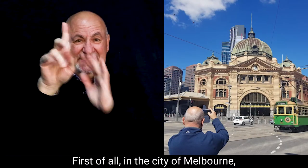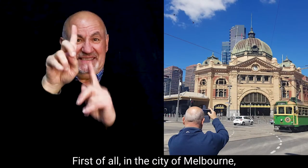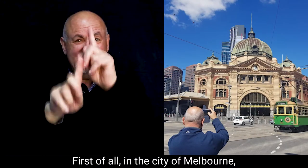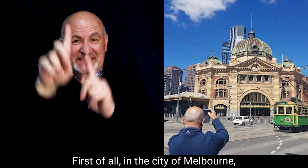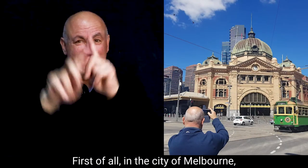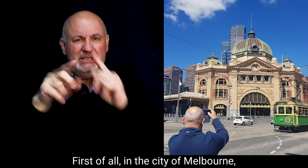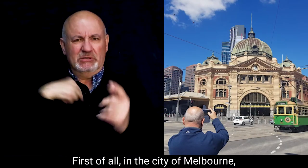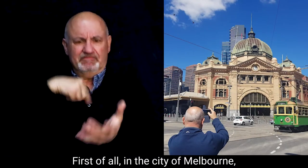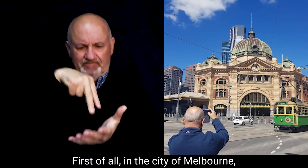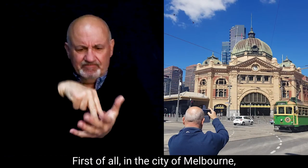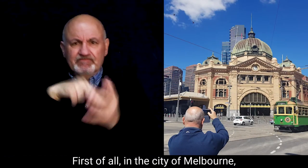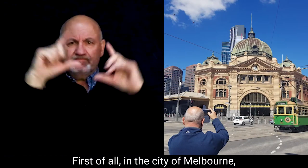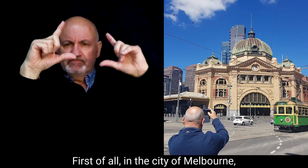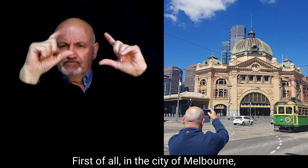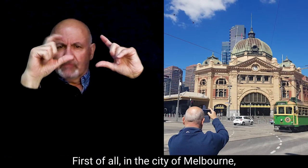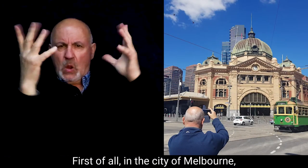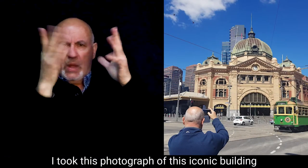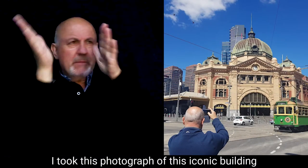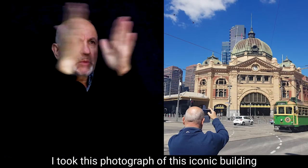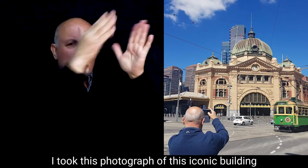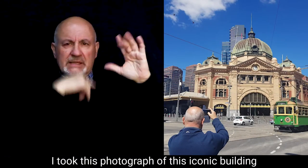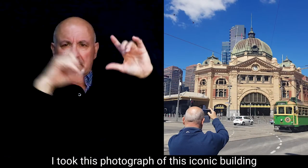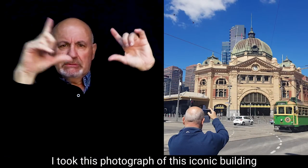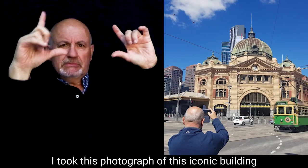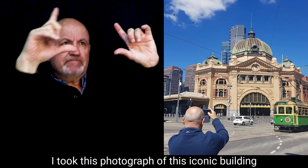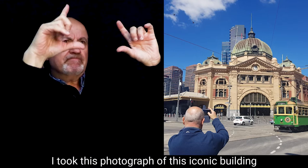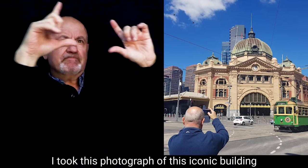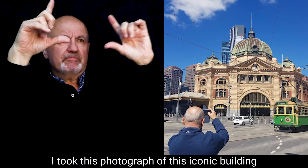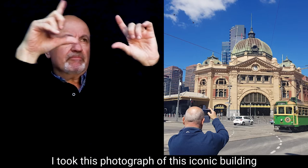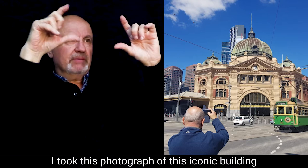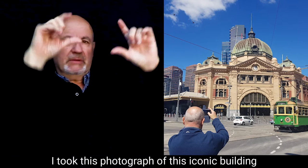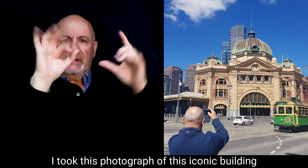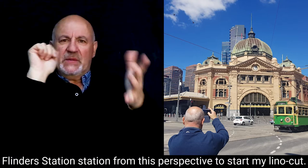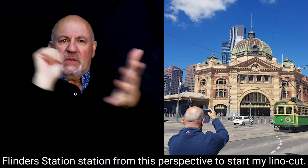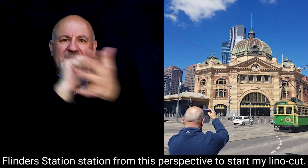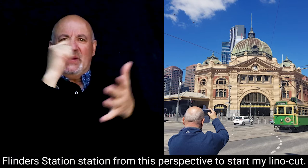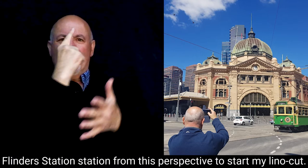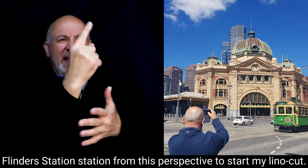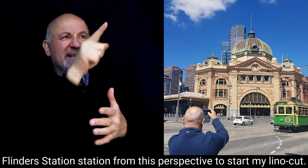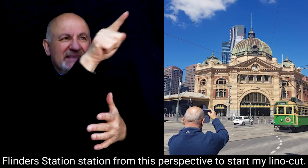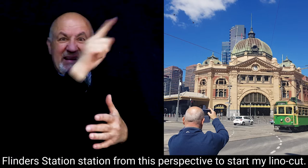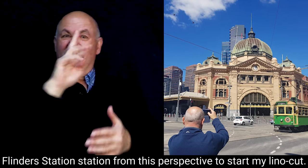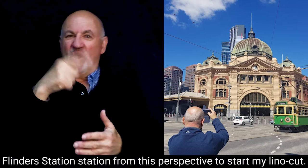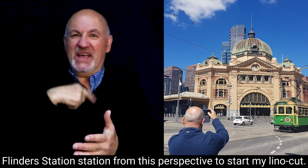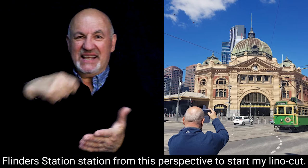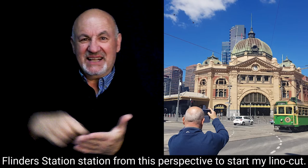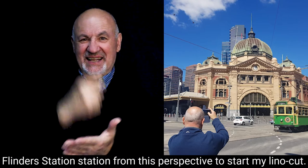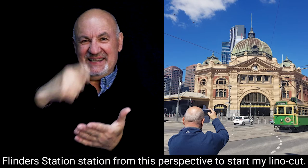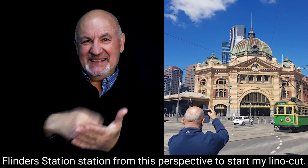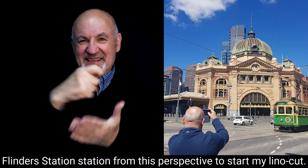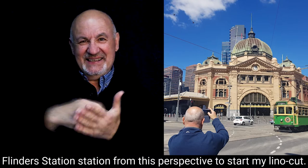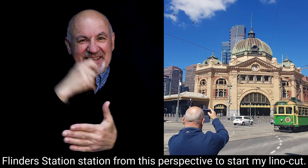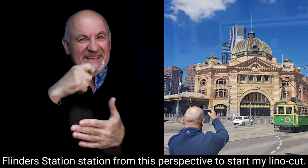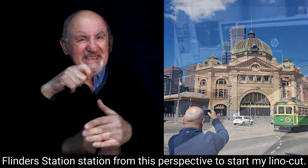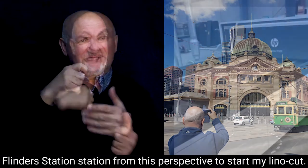First of all, in the City of Melbourne I took this photograph of this iconic building, Flinders Street Station, from this